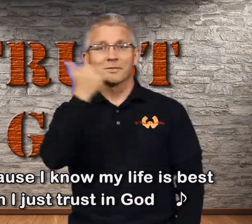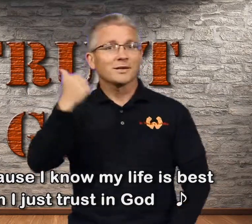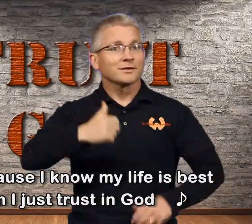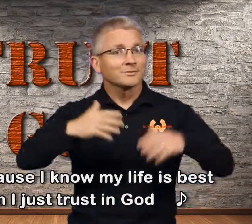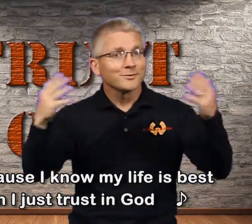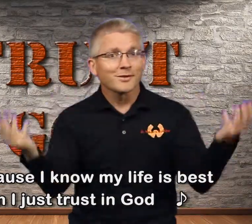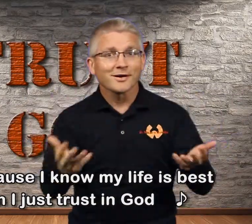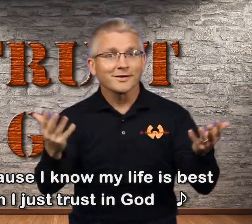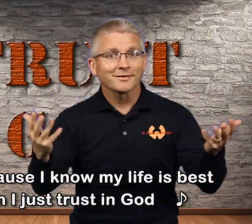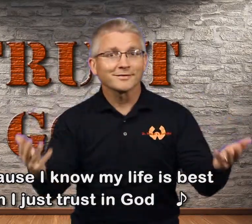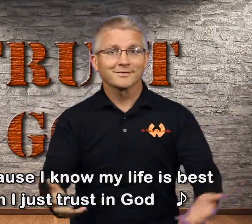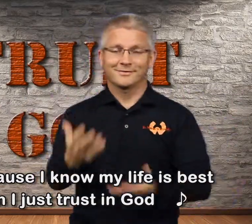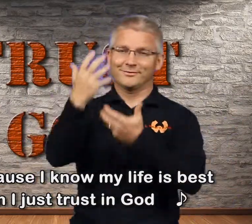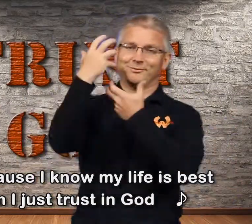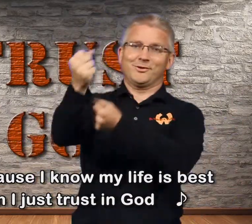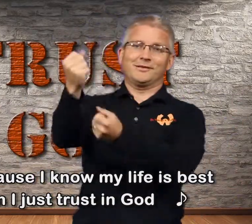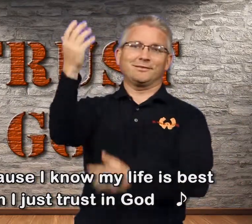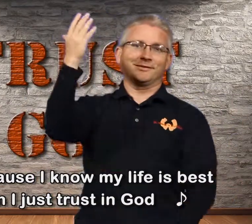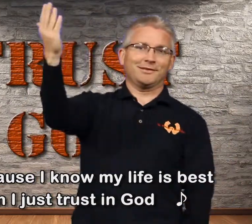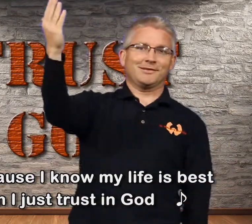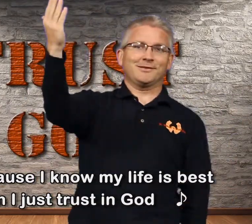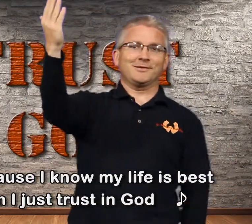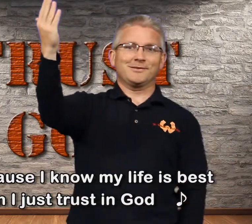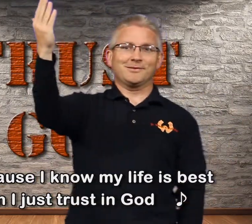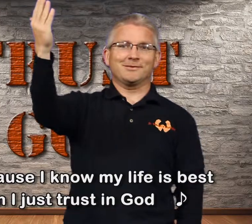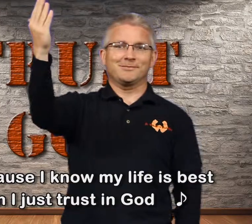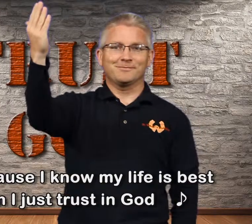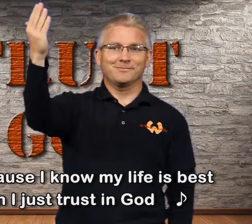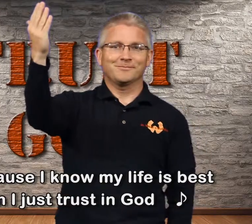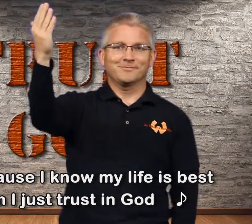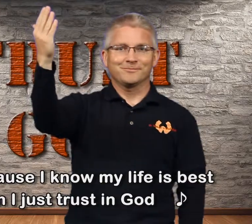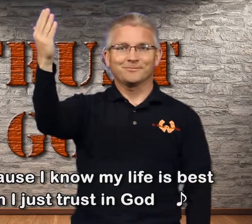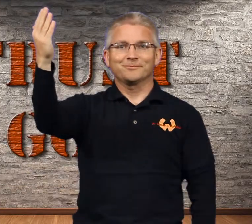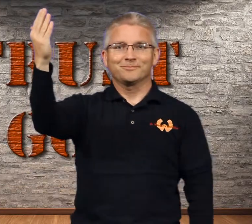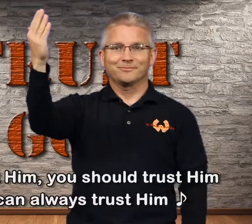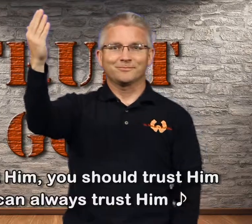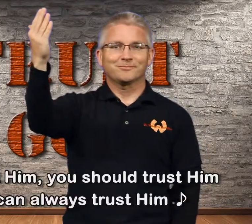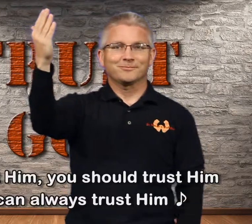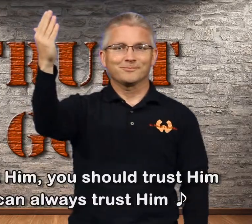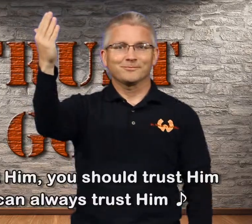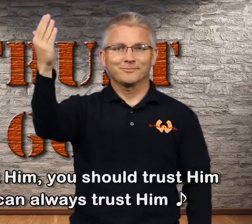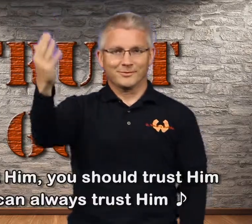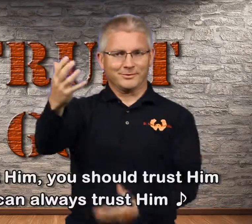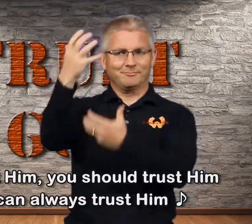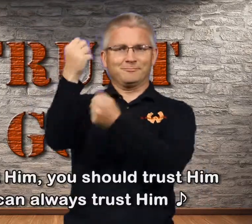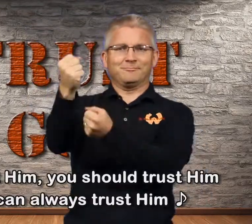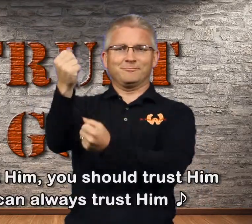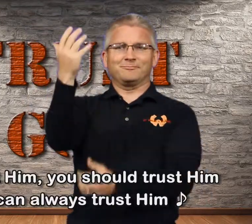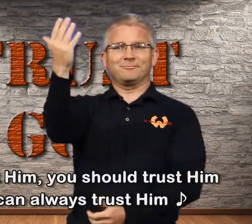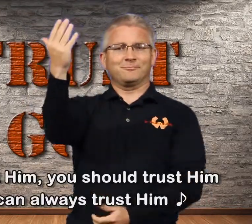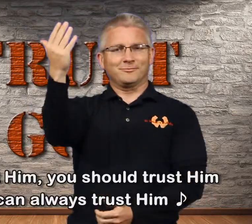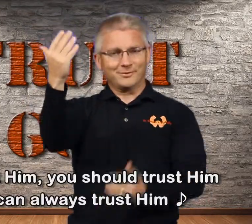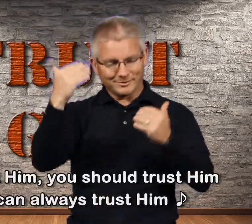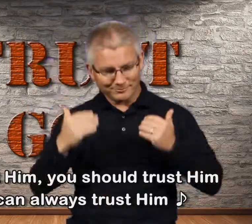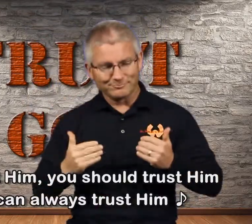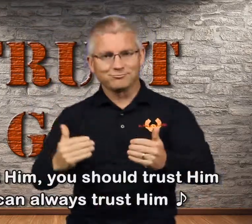when I just trust in God. Trust Him, you should trust Him,